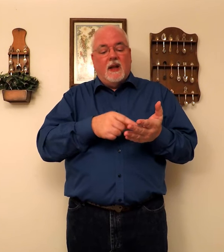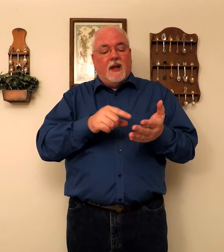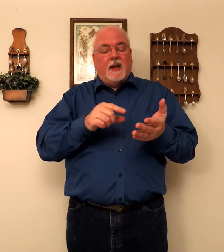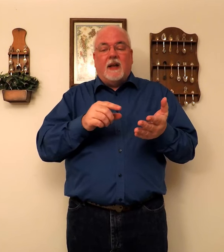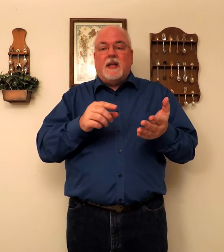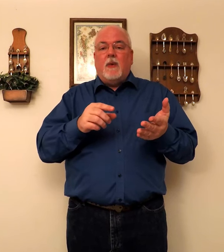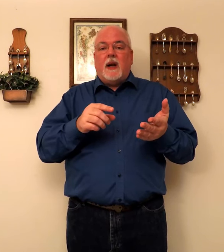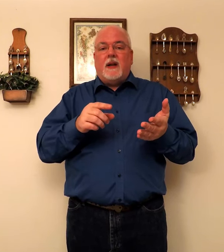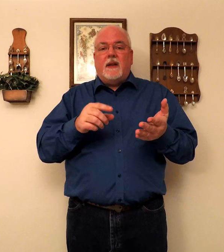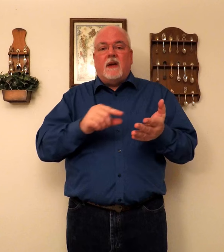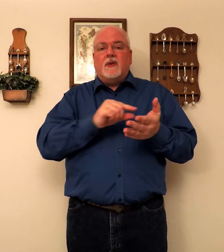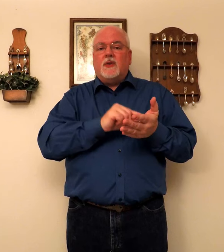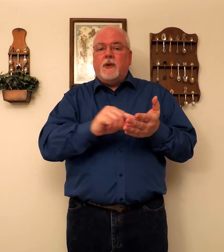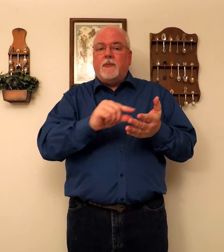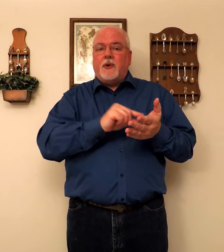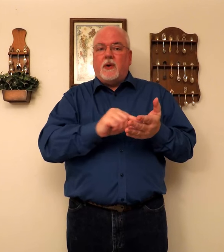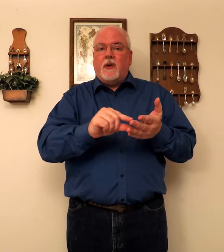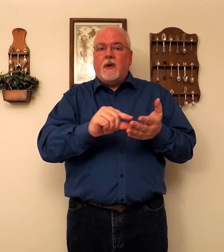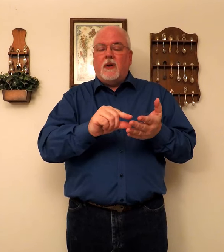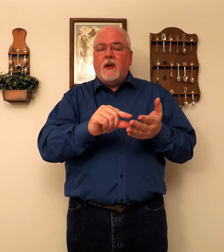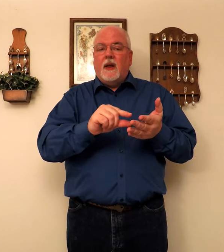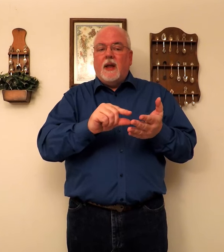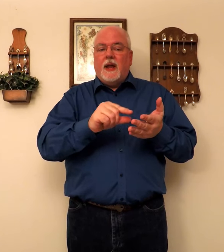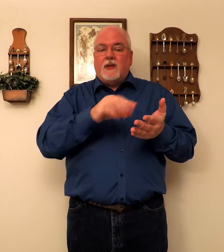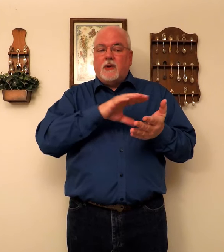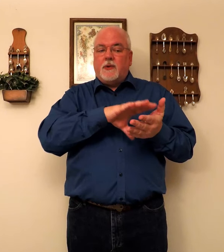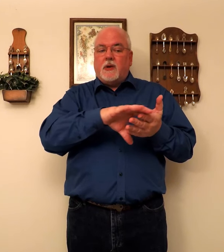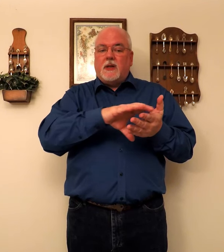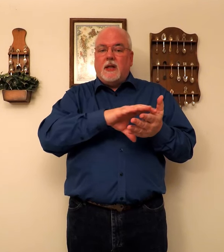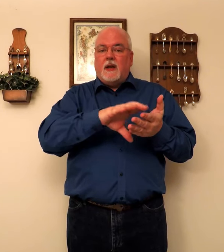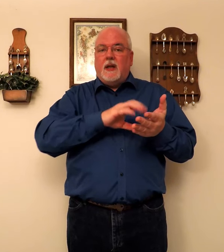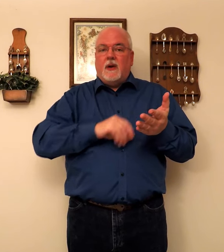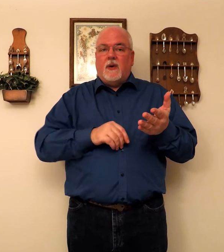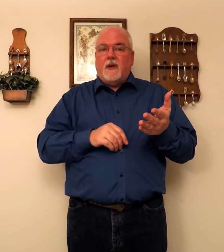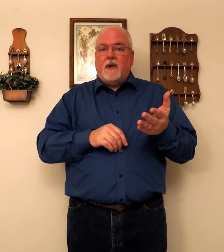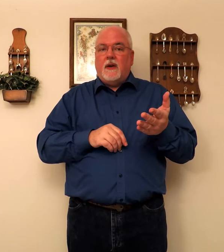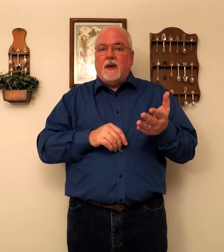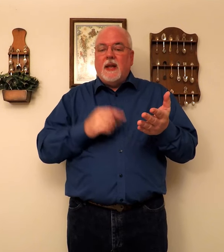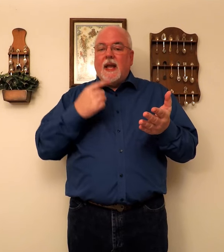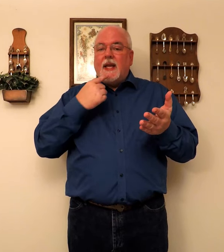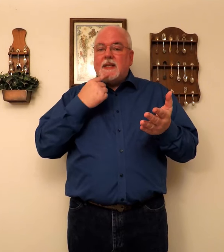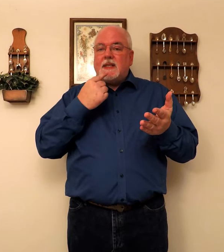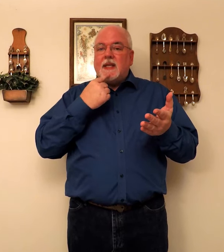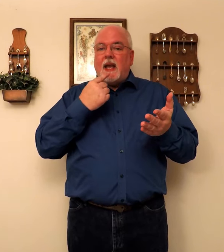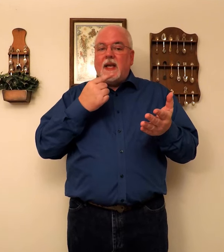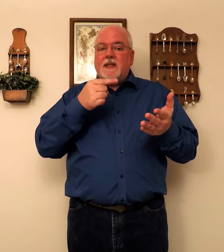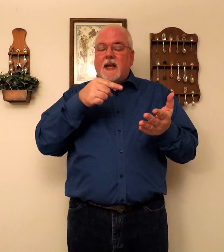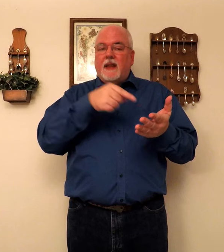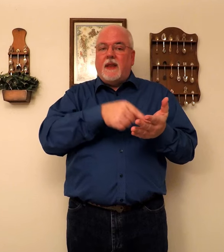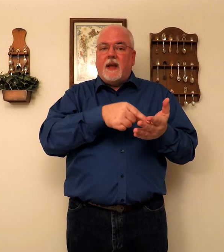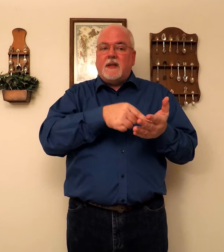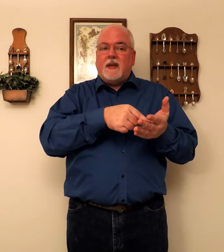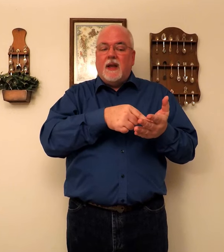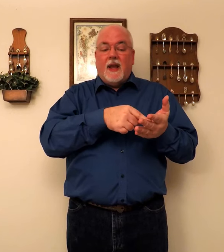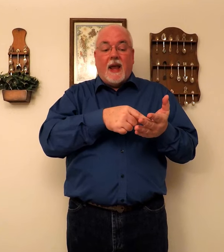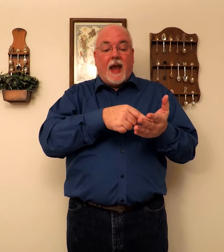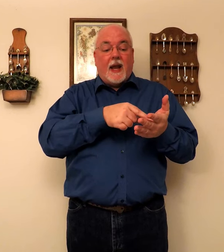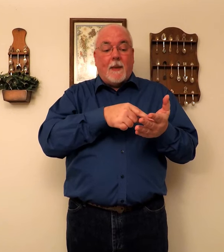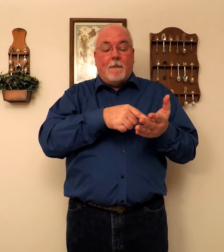Now see what I did there. Scripture. Scripture is still here. Says this. Says And I'm